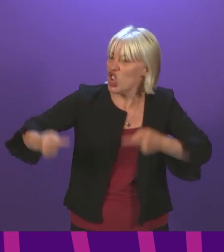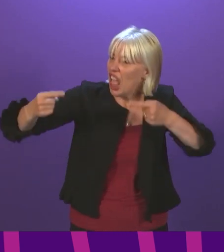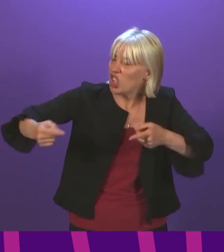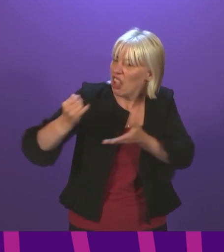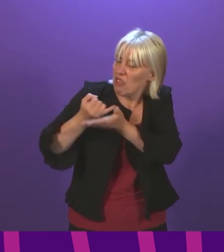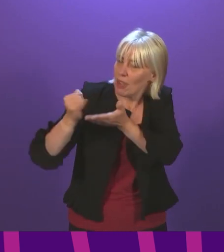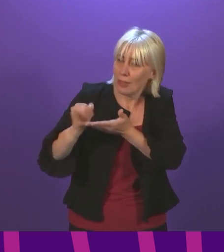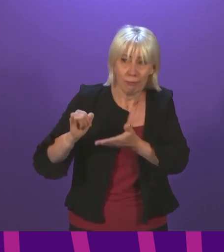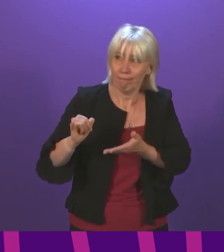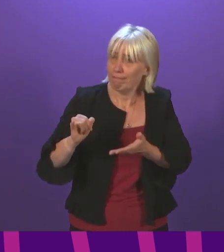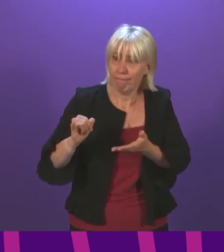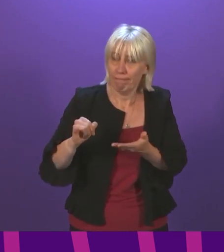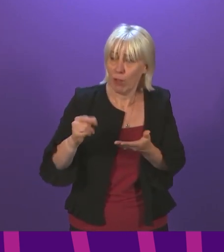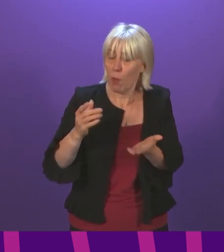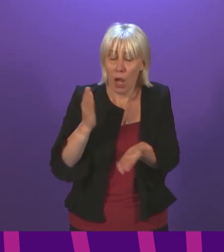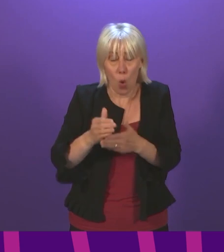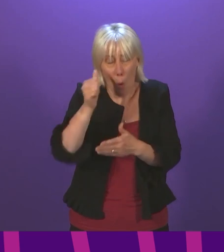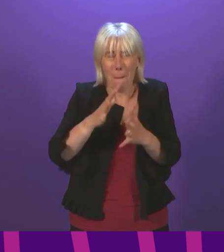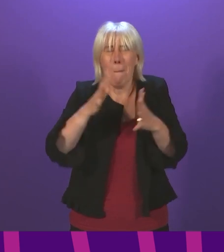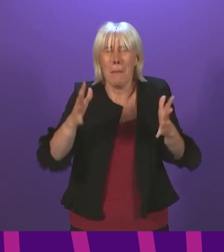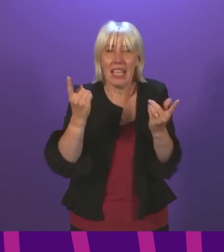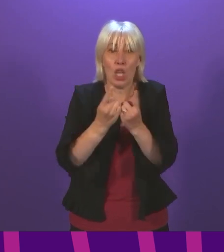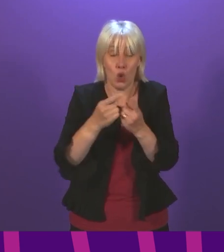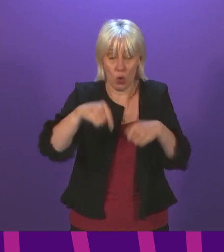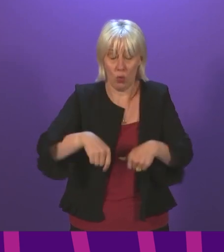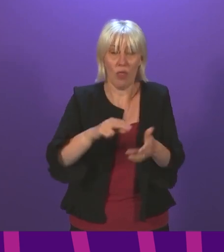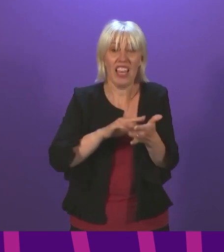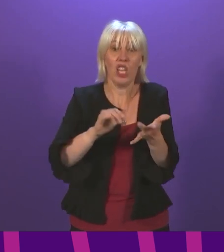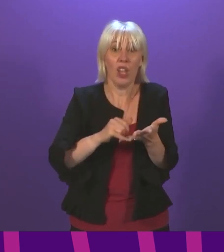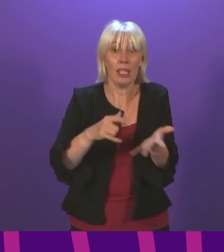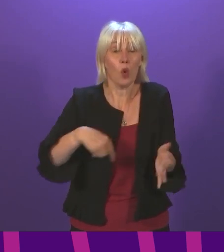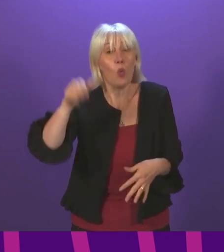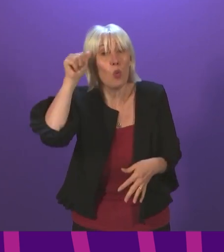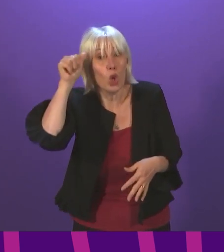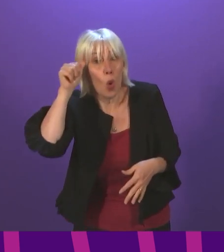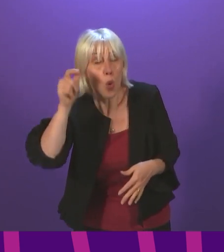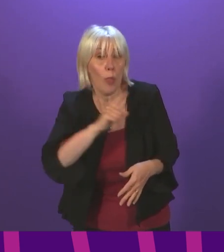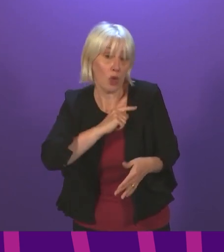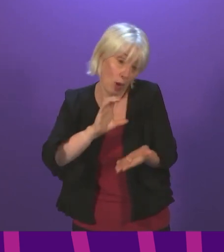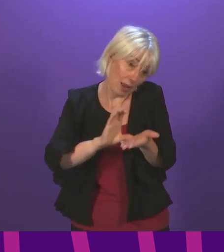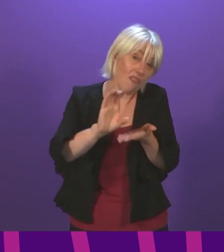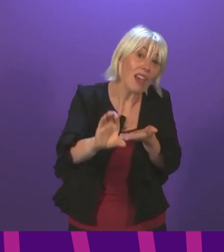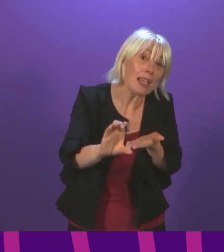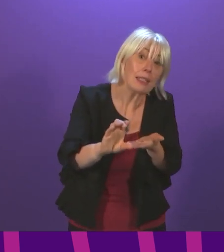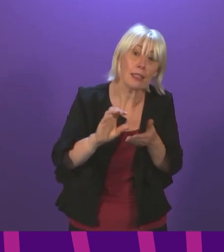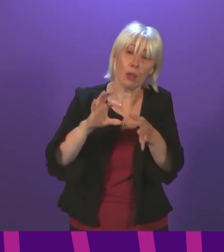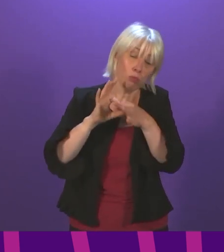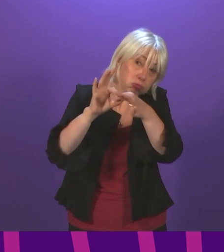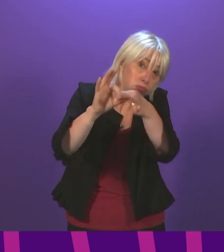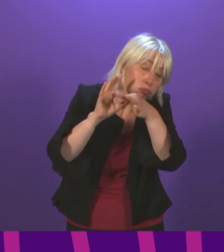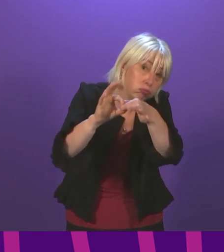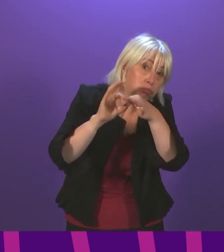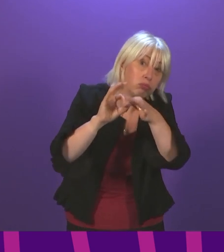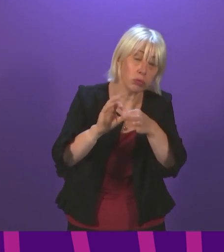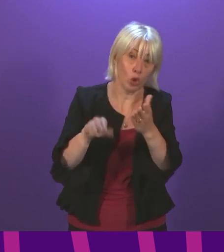big, big issues facing our National Health Service. But it is because we know that, that we are making the investment and doing the work with the Service to